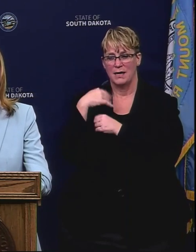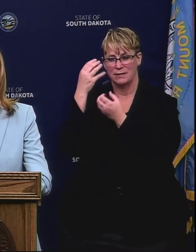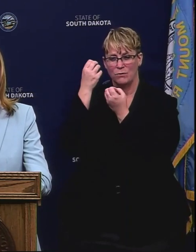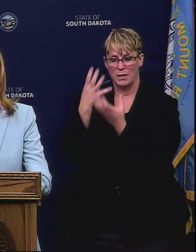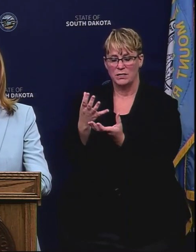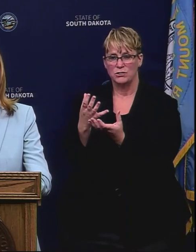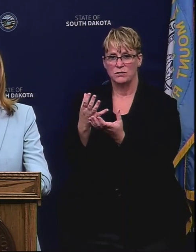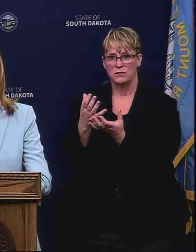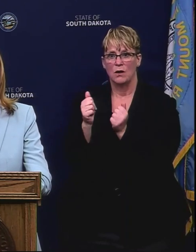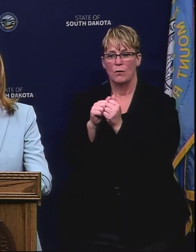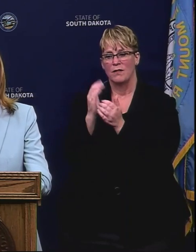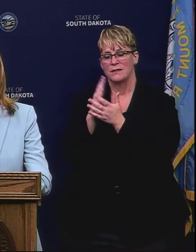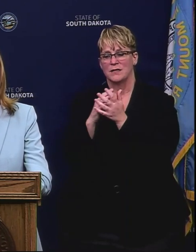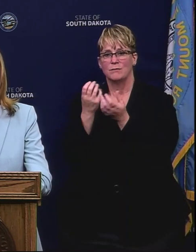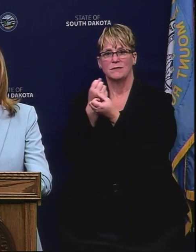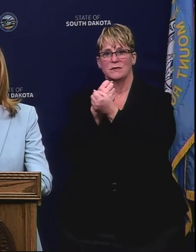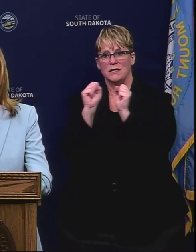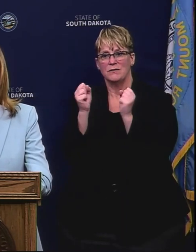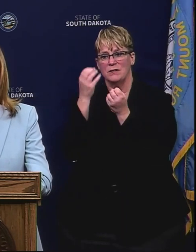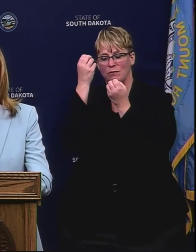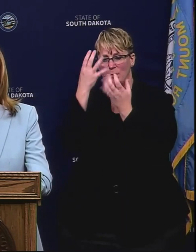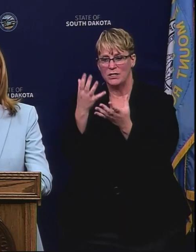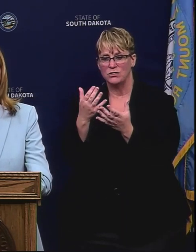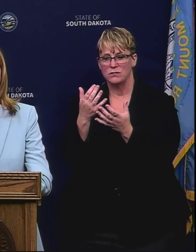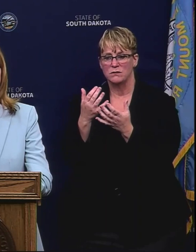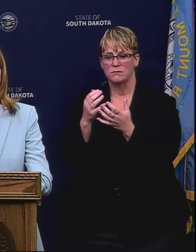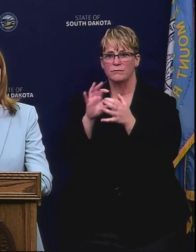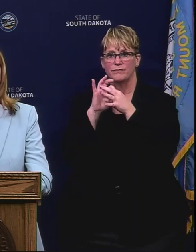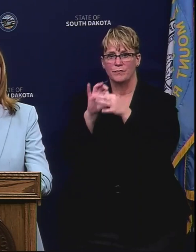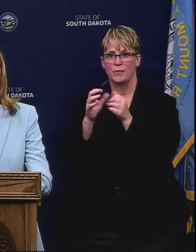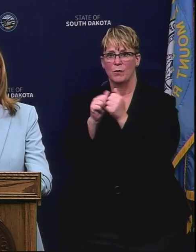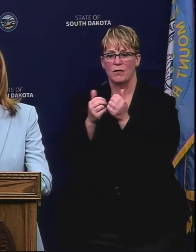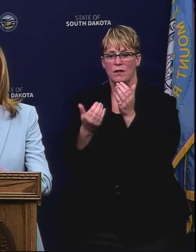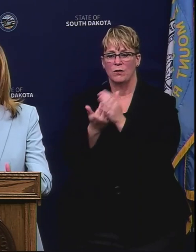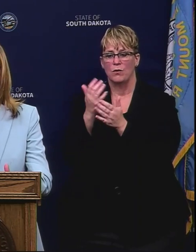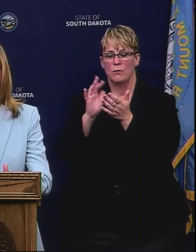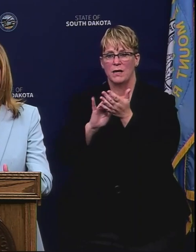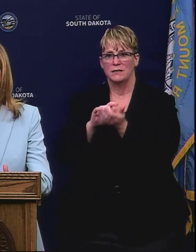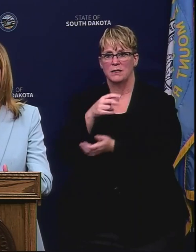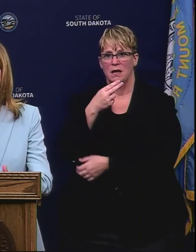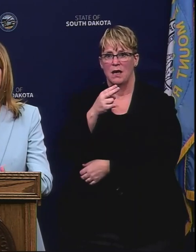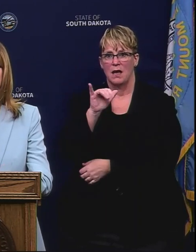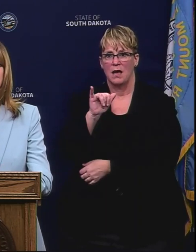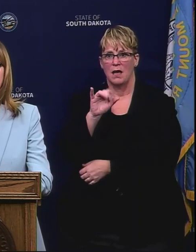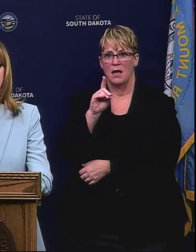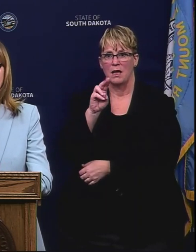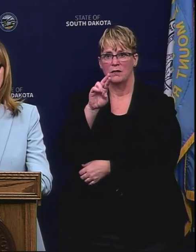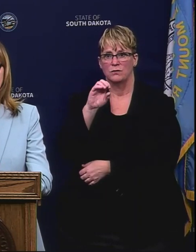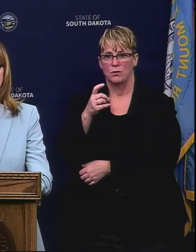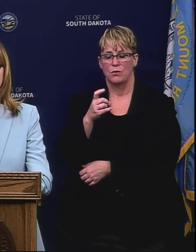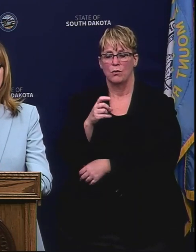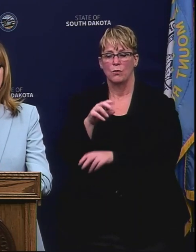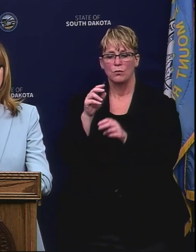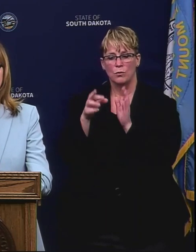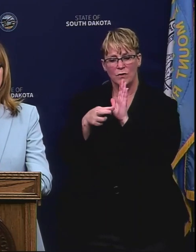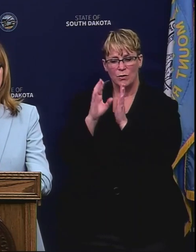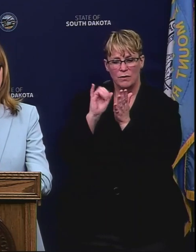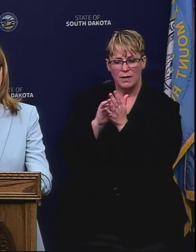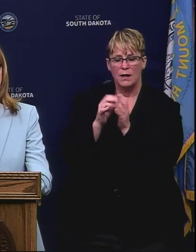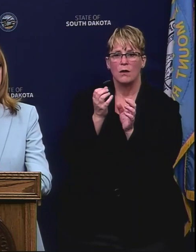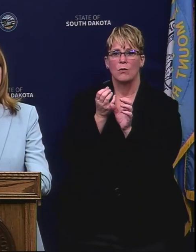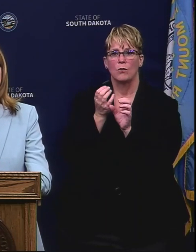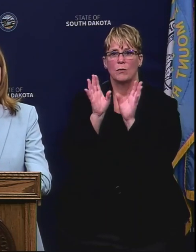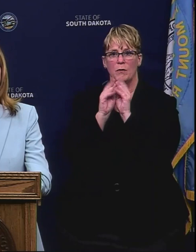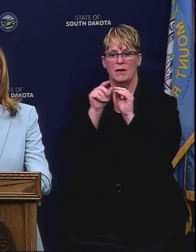some safety information associated with hydroxychloroquine. And so we're looking at that. And we'll be actually